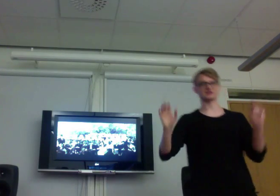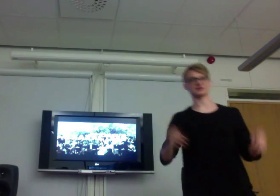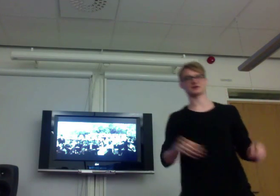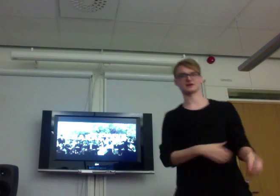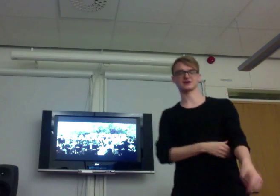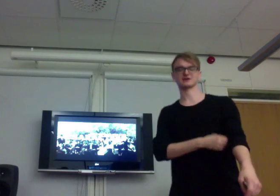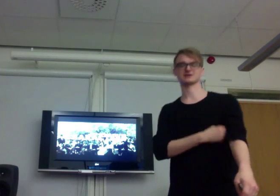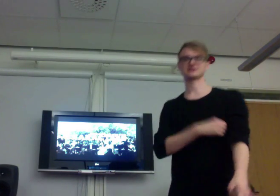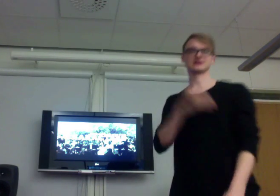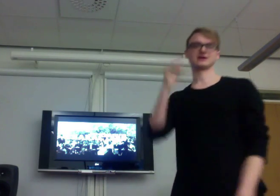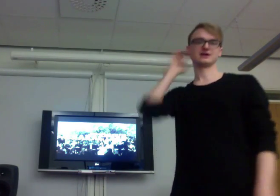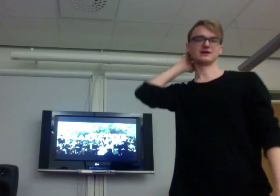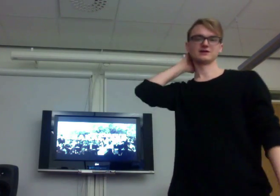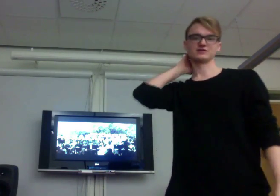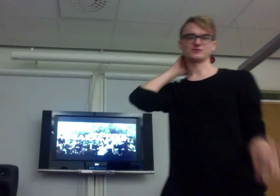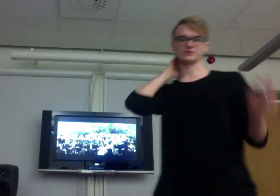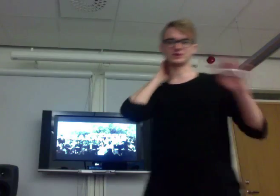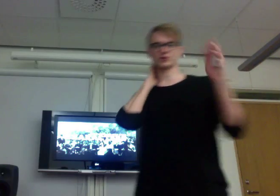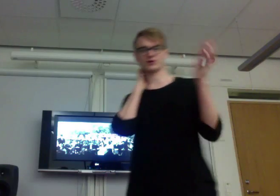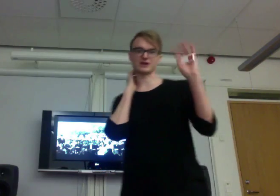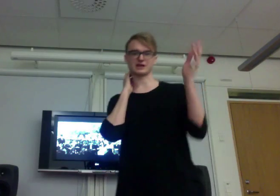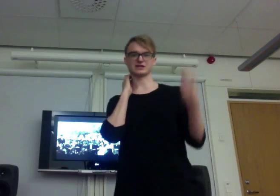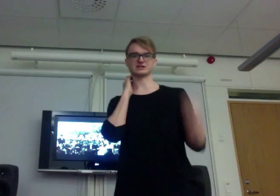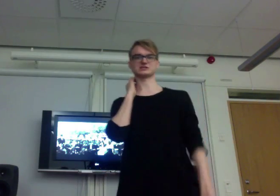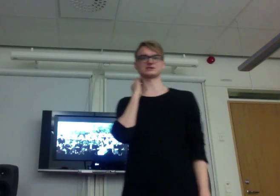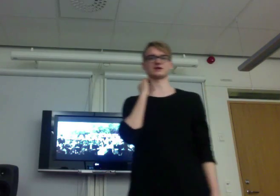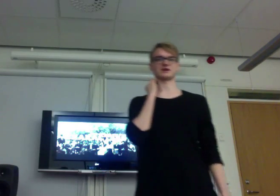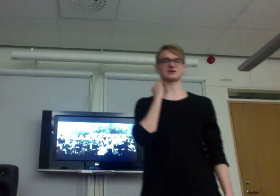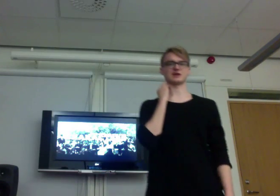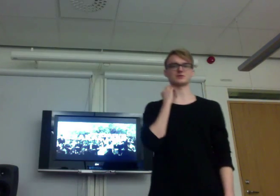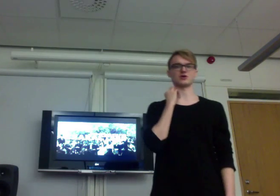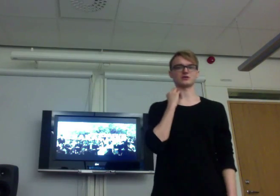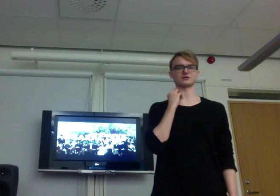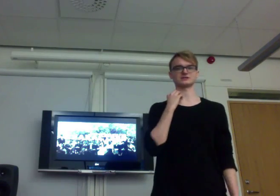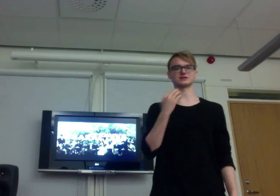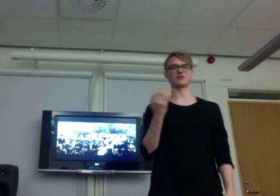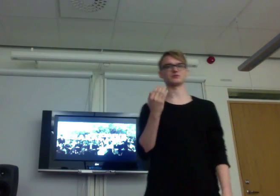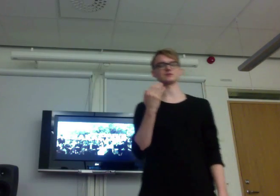Victorian age game called The City of Our Dreams.